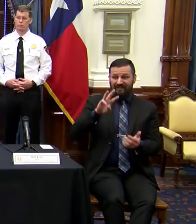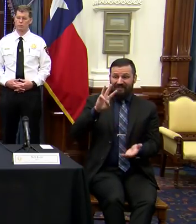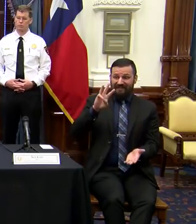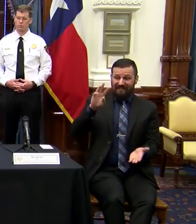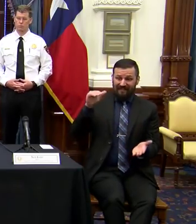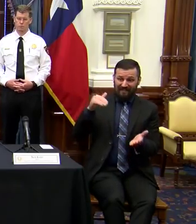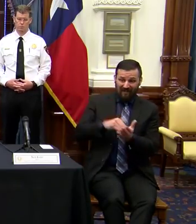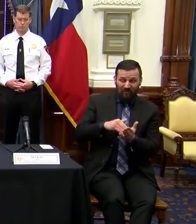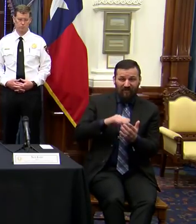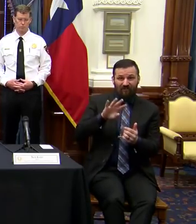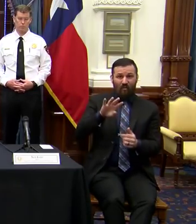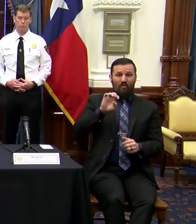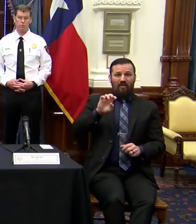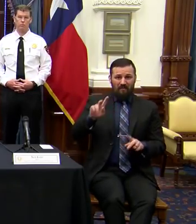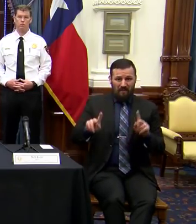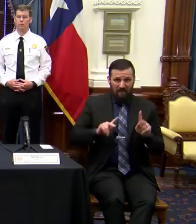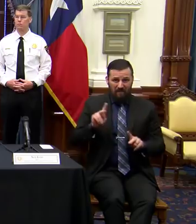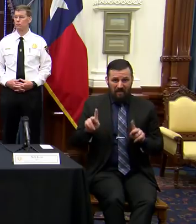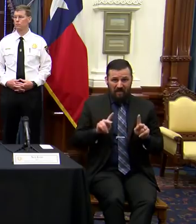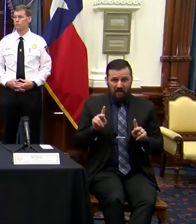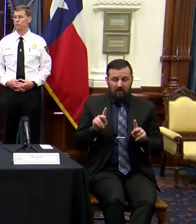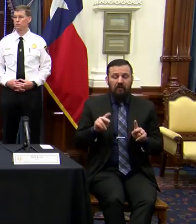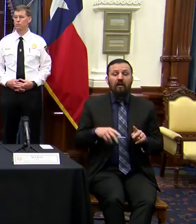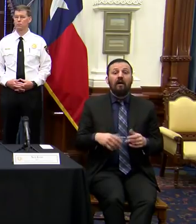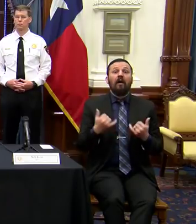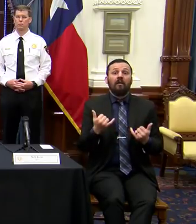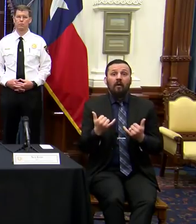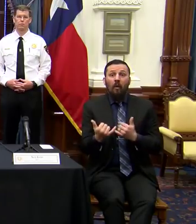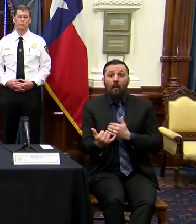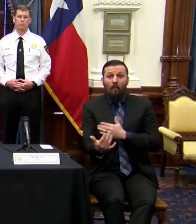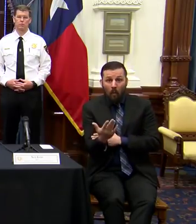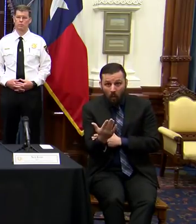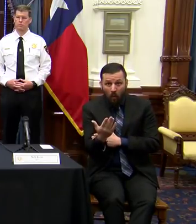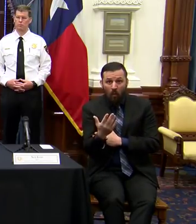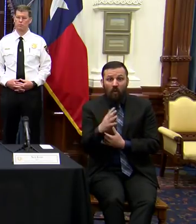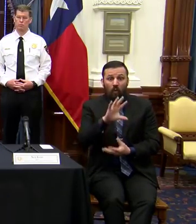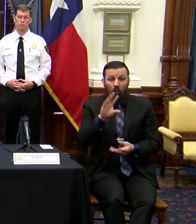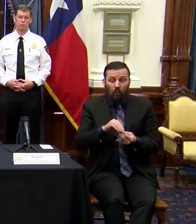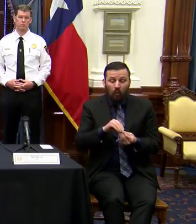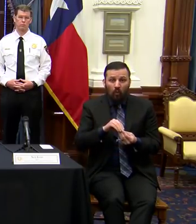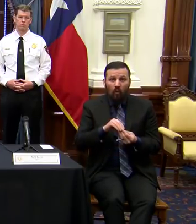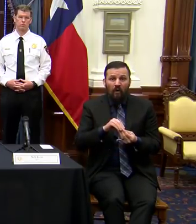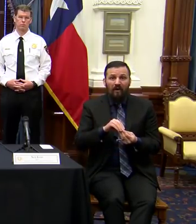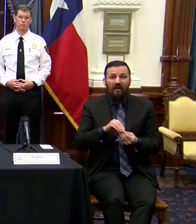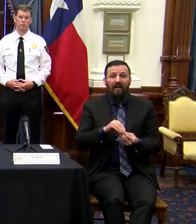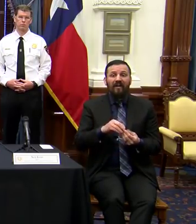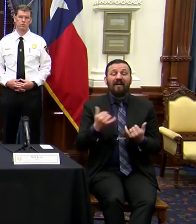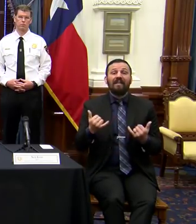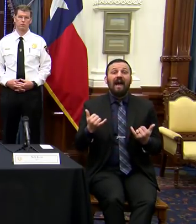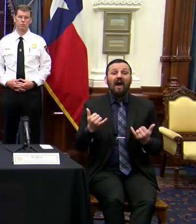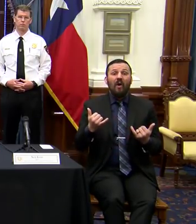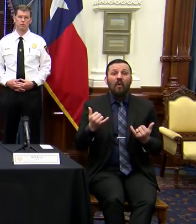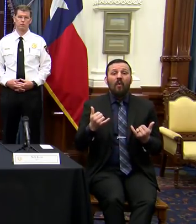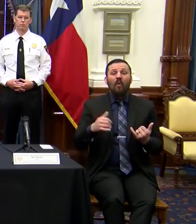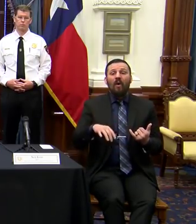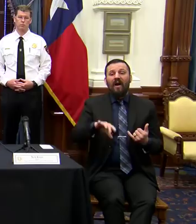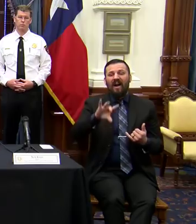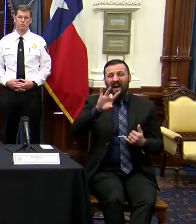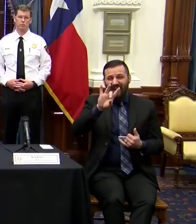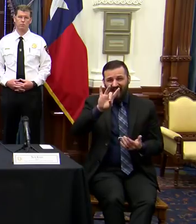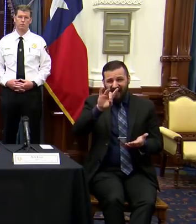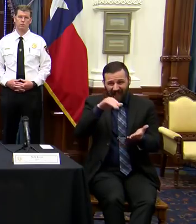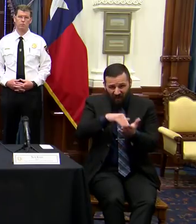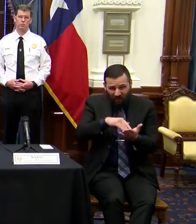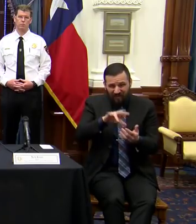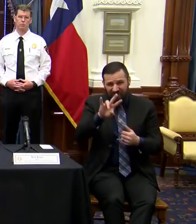people who had been tested. As of early this morning, the number of total people who had been tested is now up to 8,700.